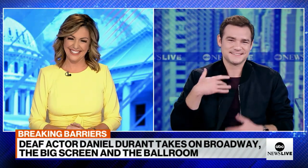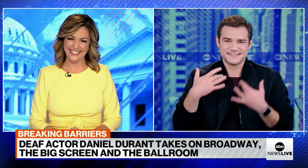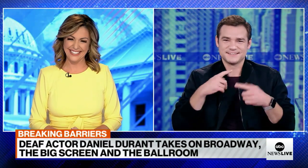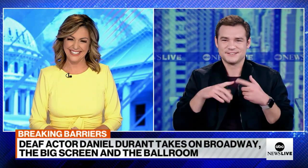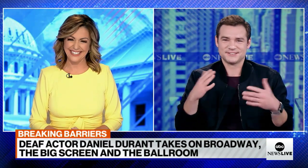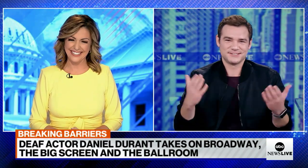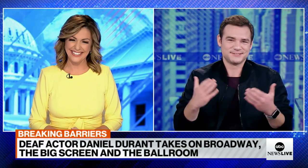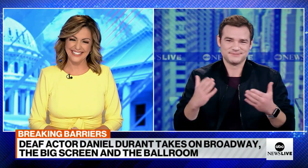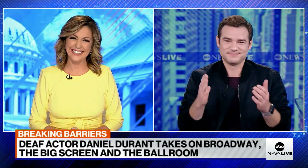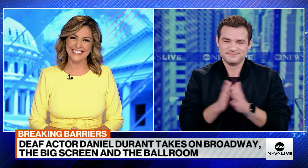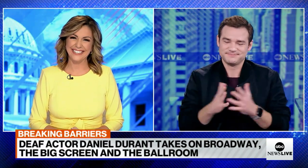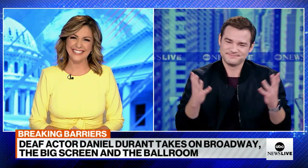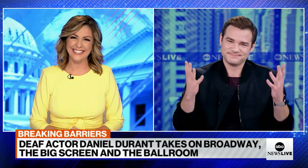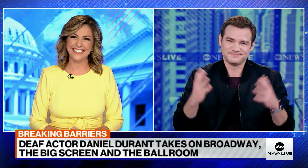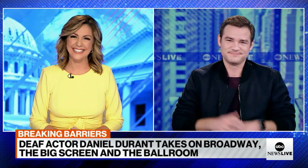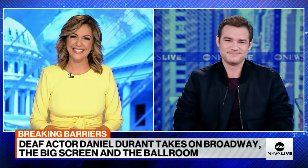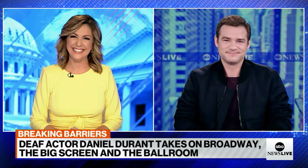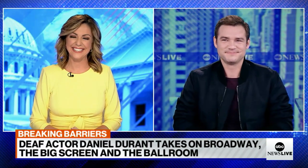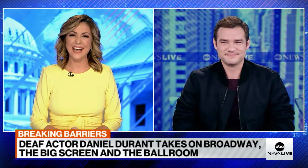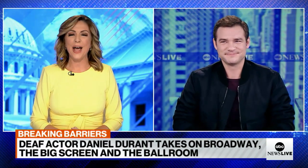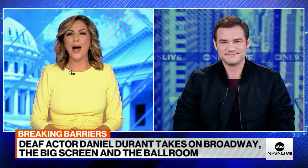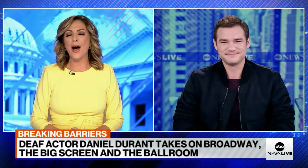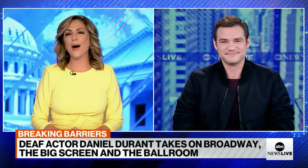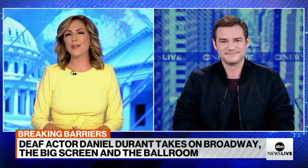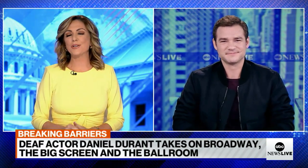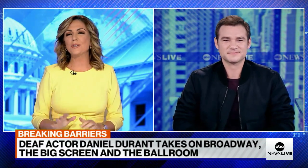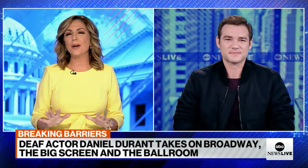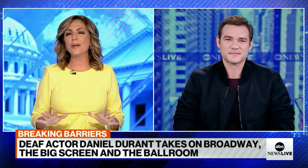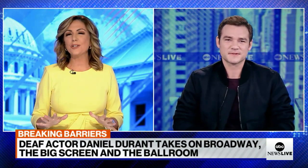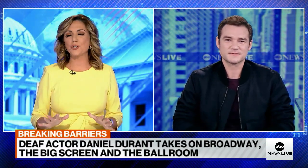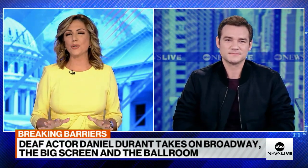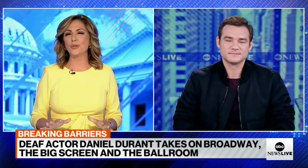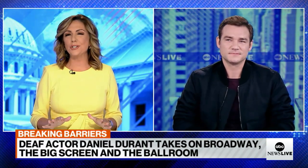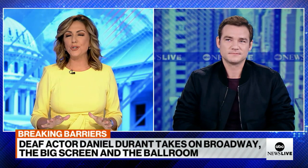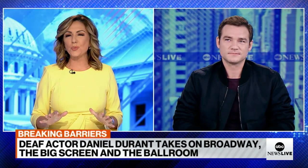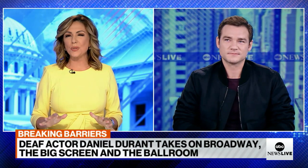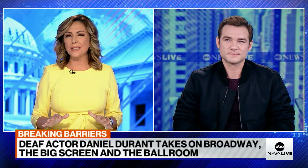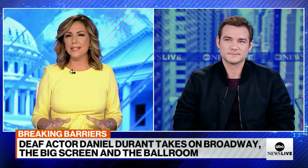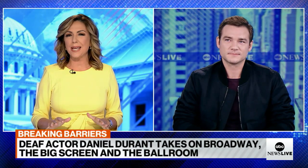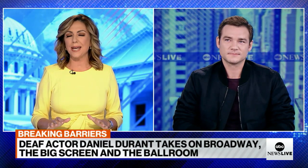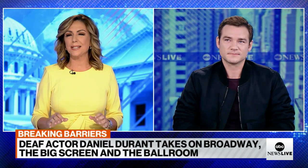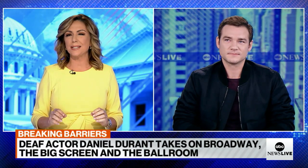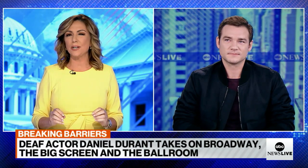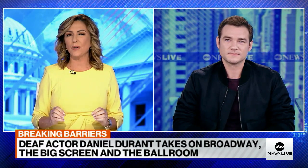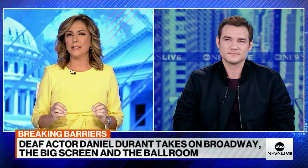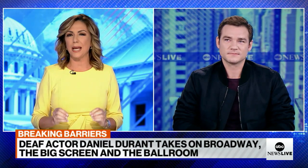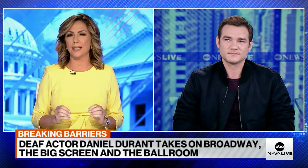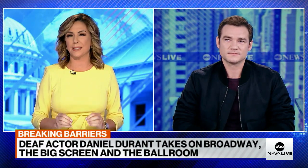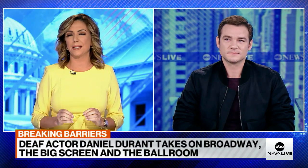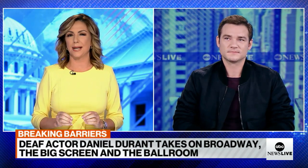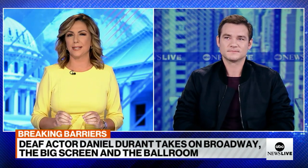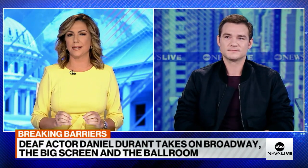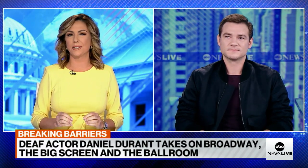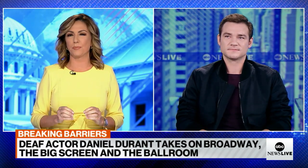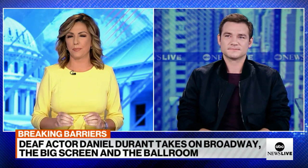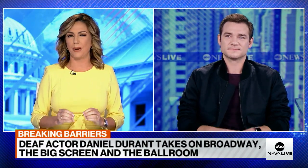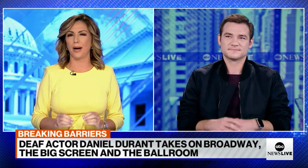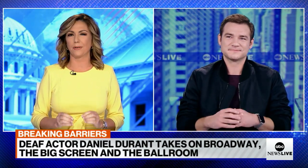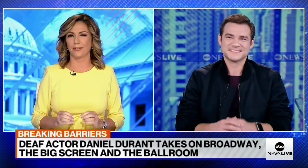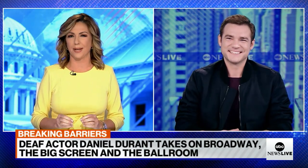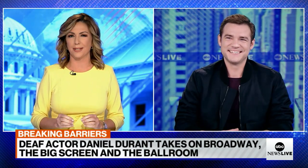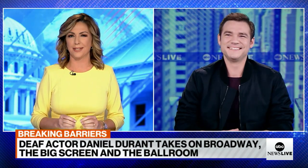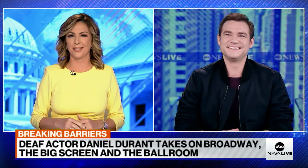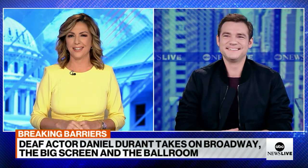Hey, really, I'm so excited to be here. All right, so tell me the truth. Did you really take secret dance classes to